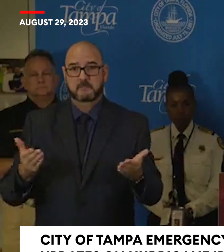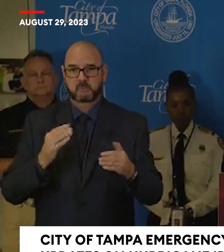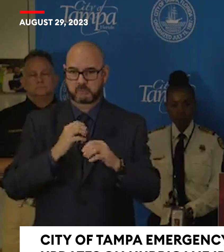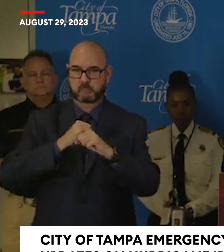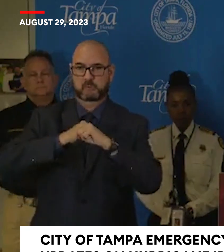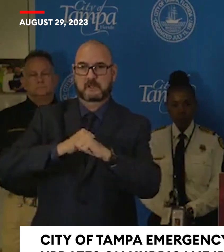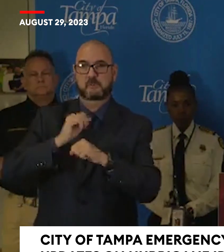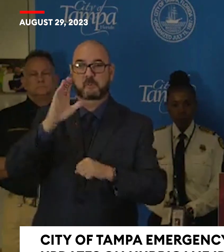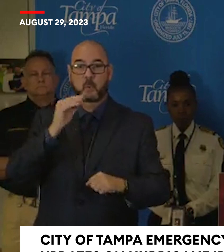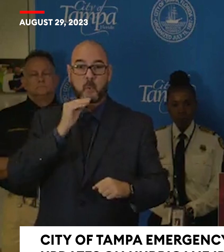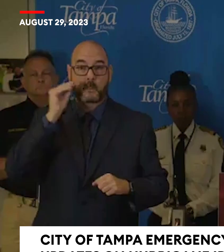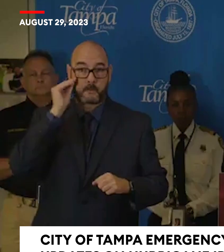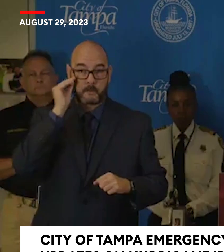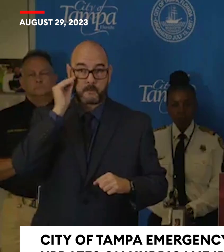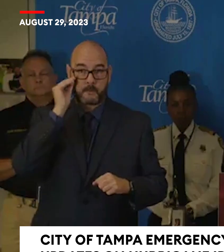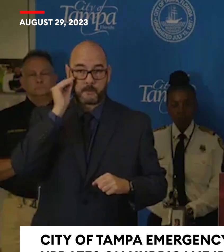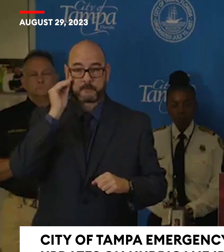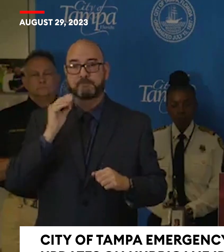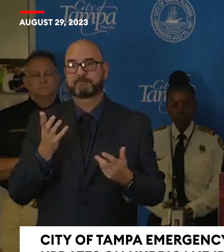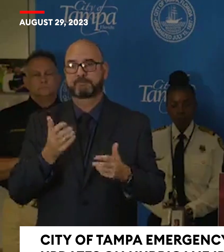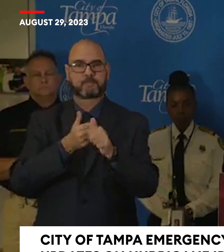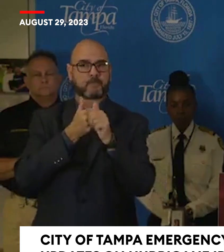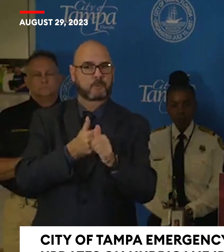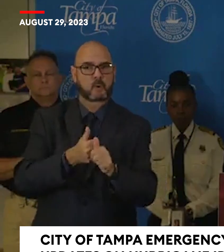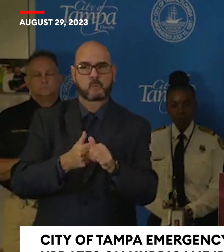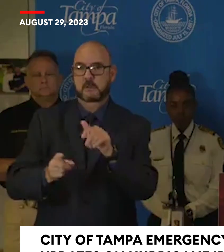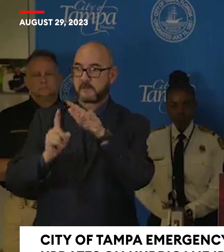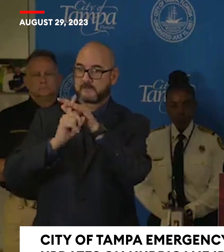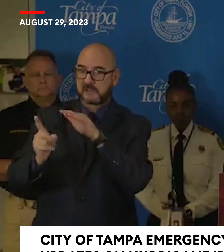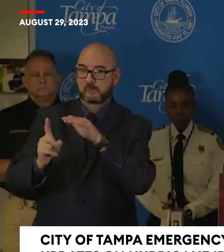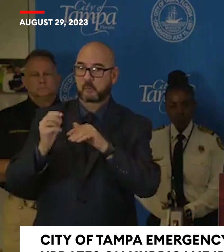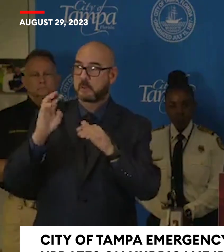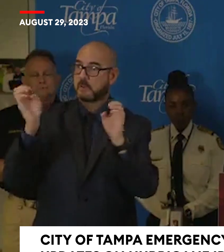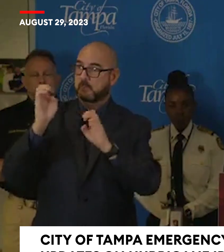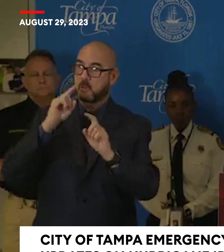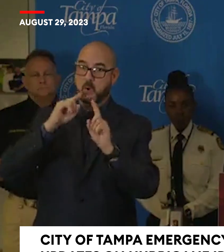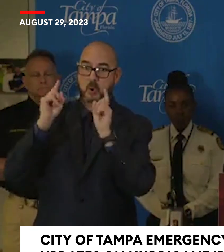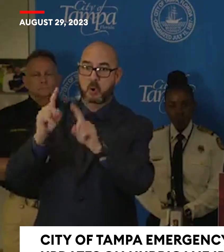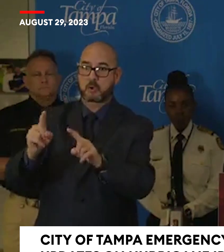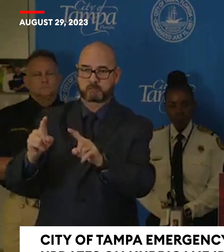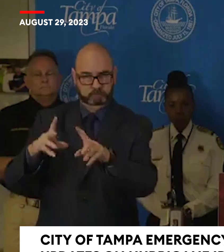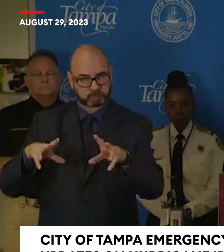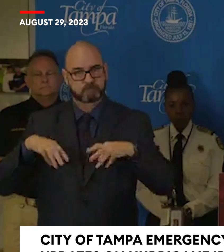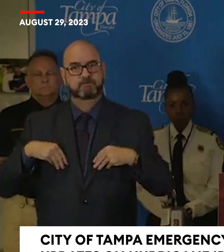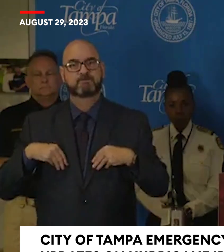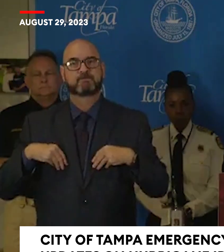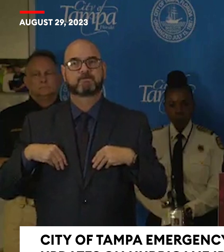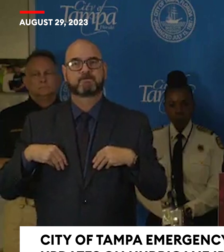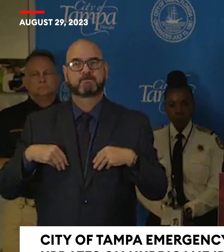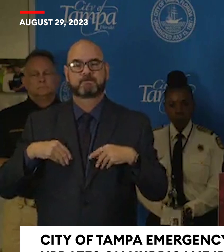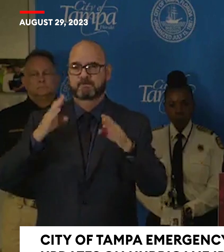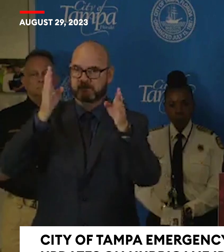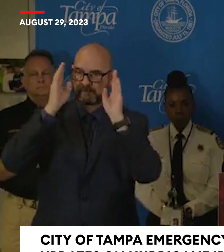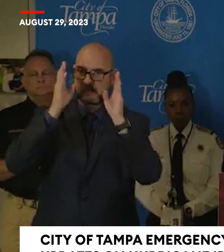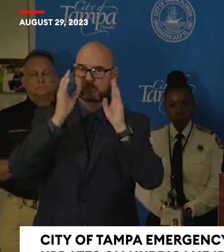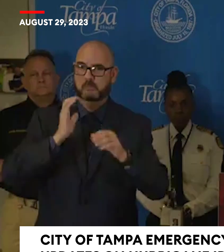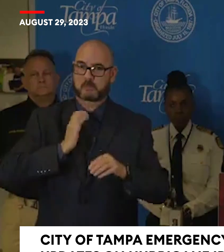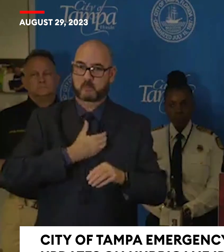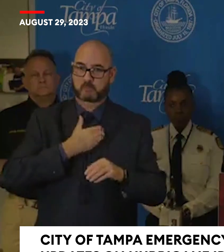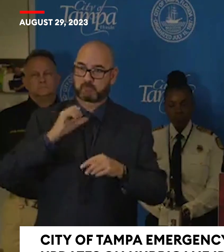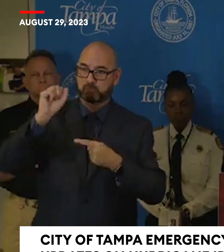any evacuation or emergency orders. Stay informed, follow us on social media,